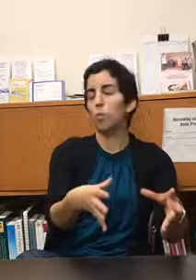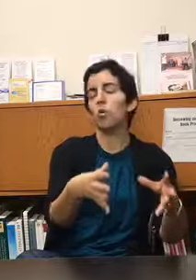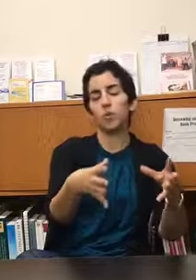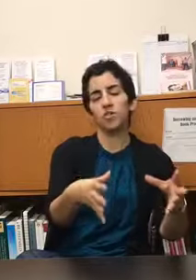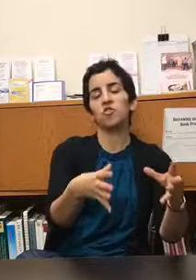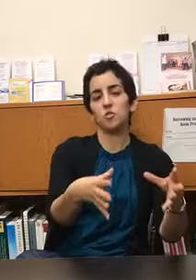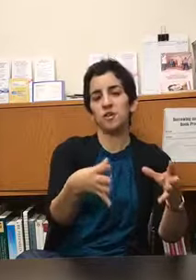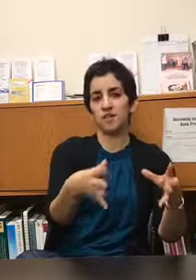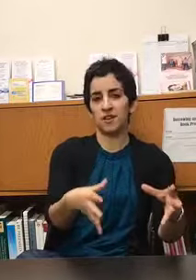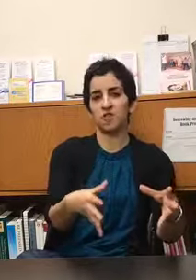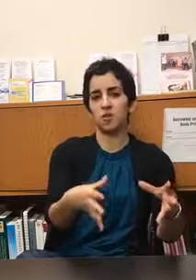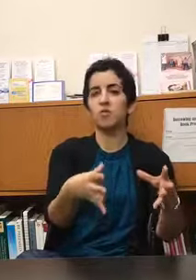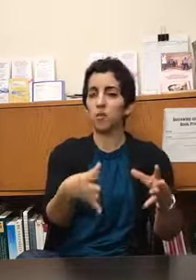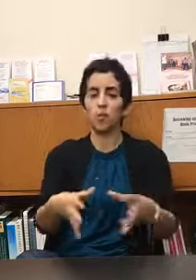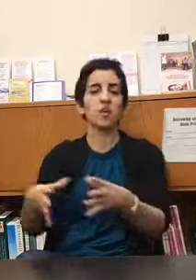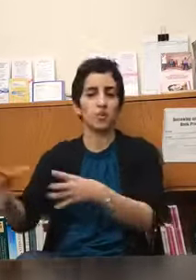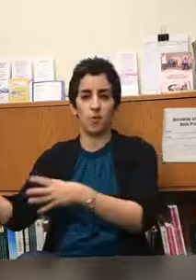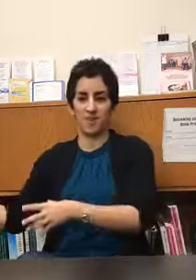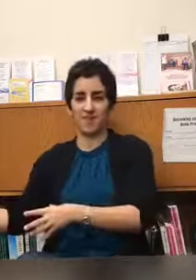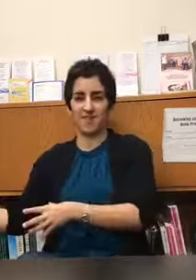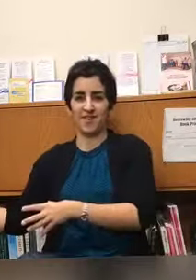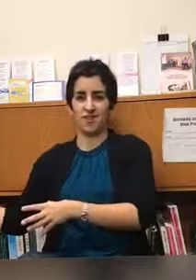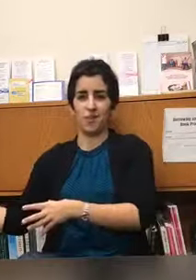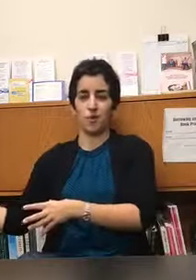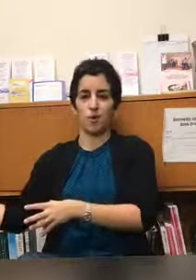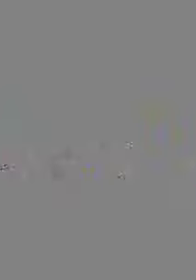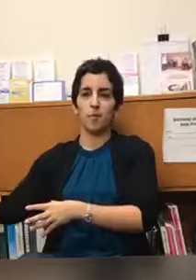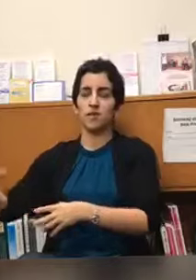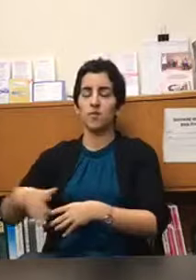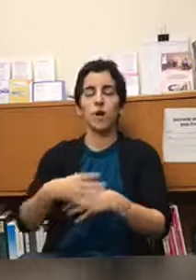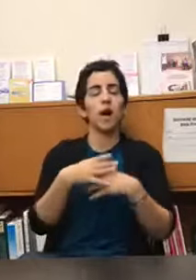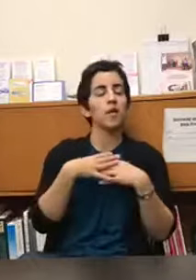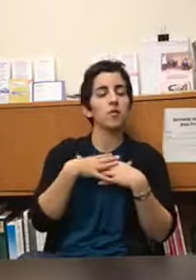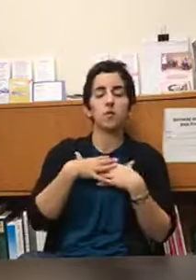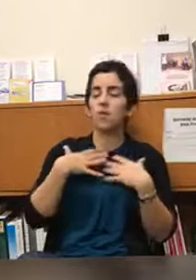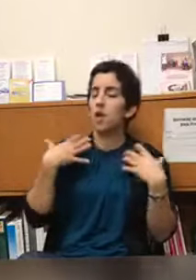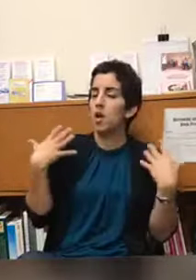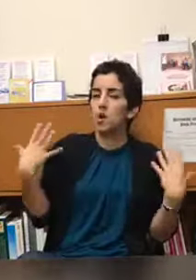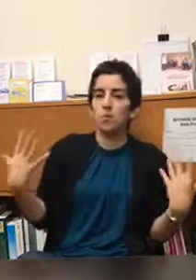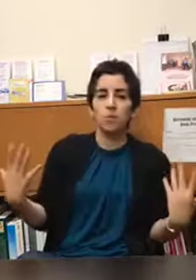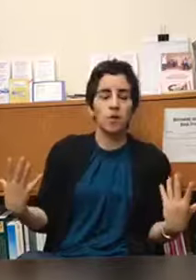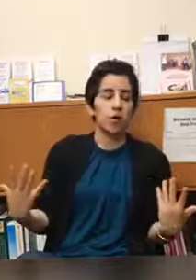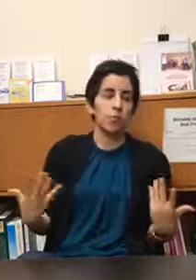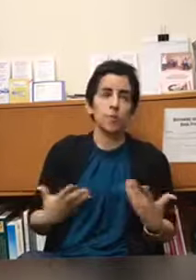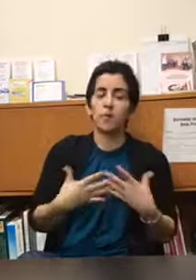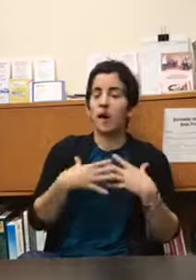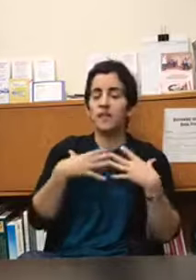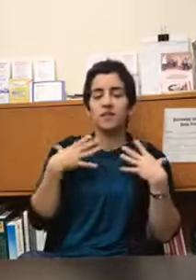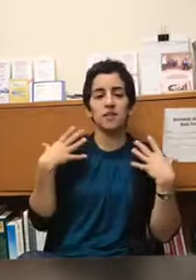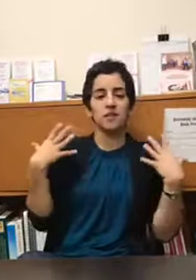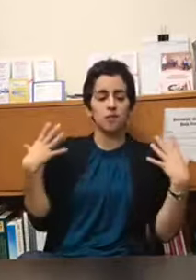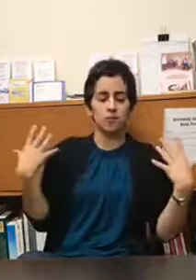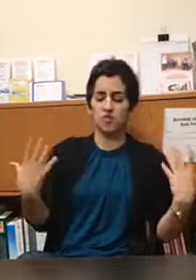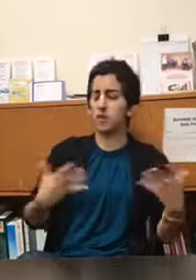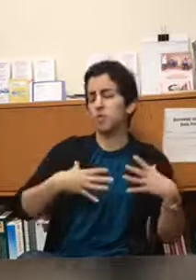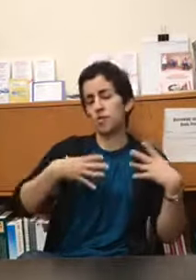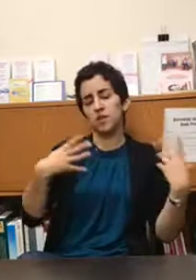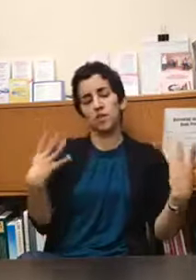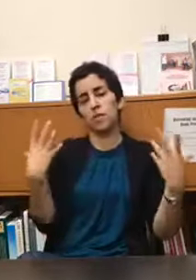work we do in sessions from week to week right because if you have a you know ideally deep transformative